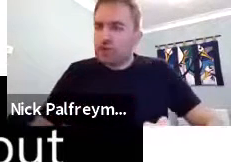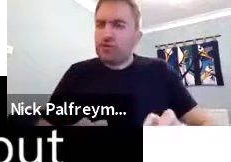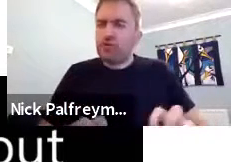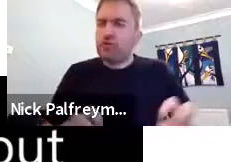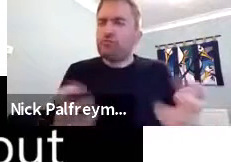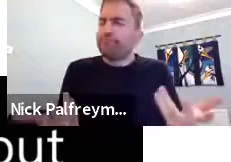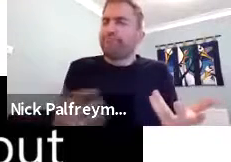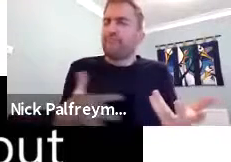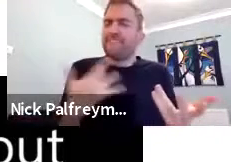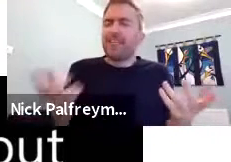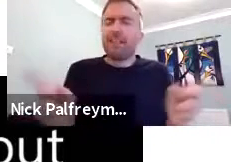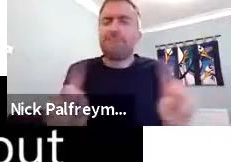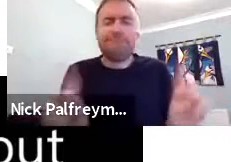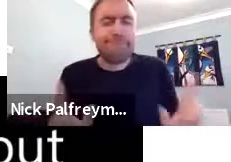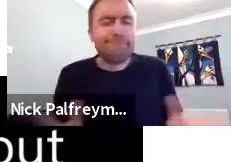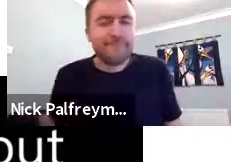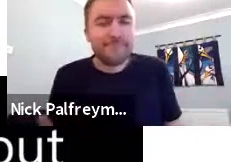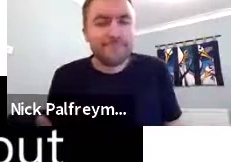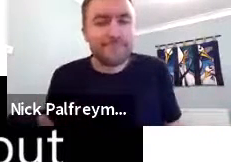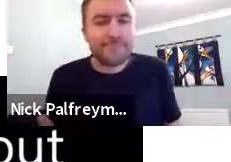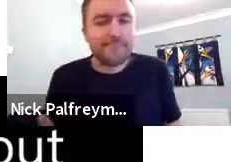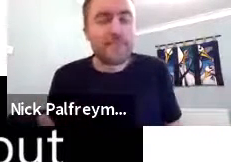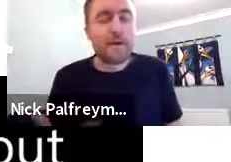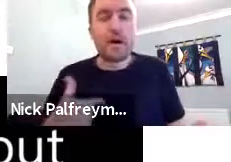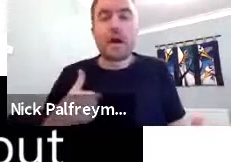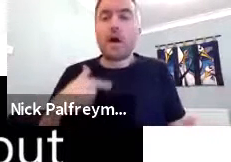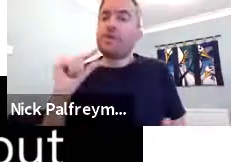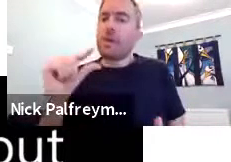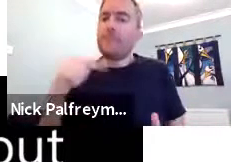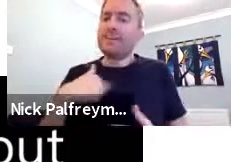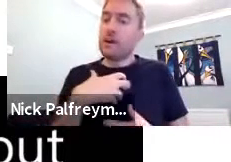you feel about the research documentation work we've done?